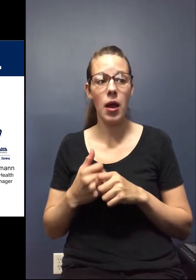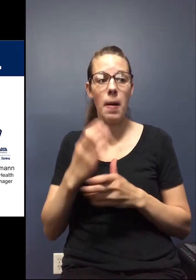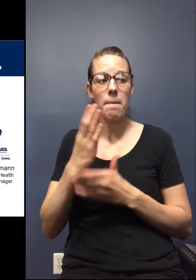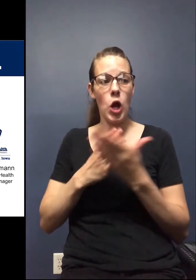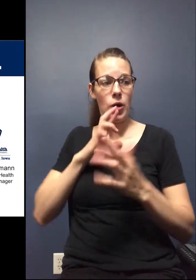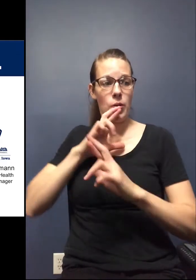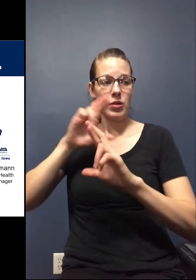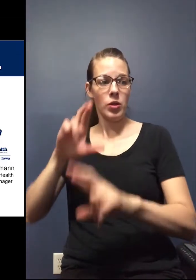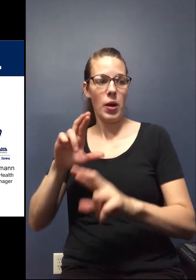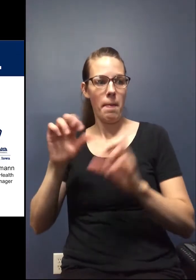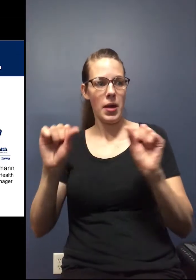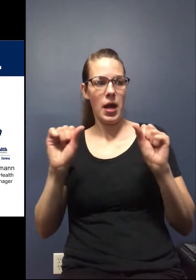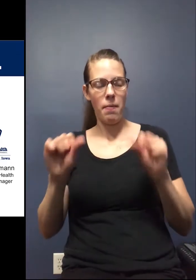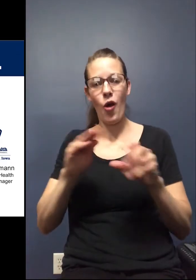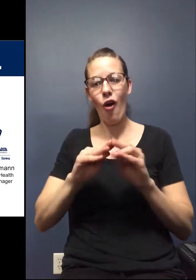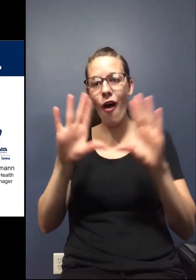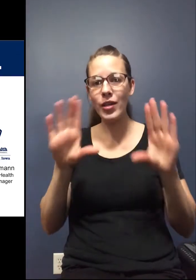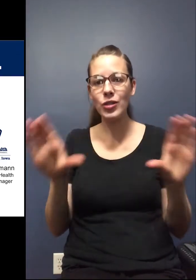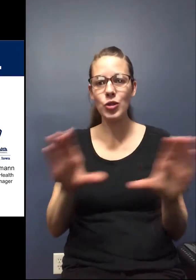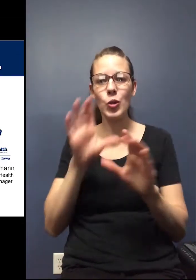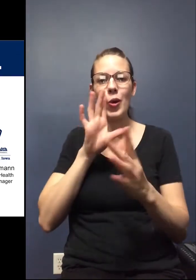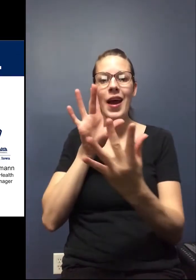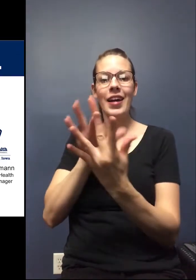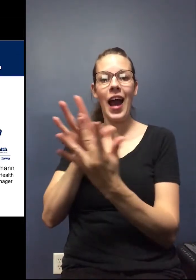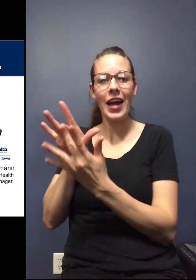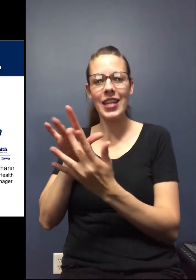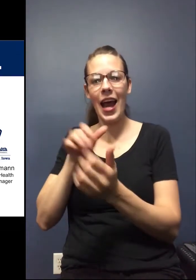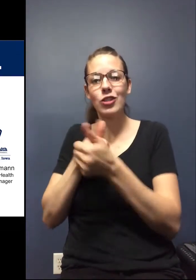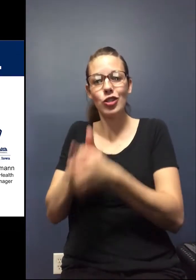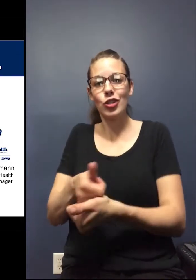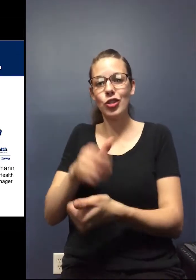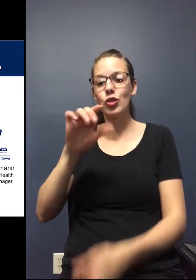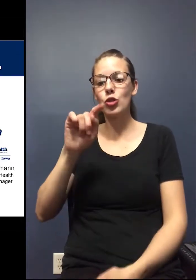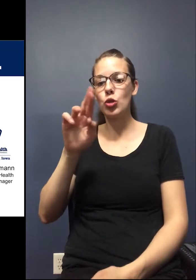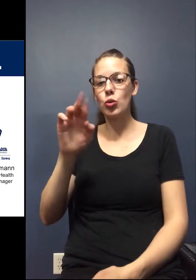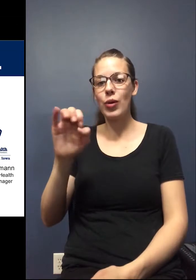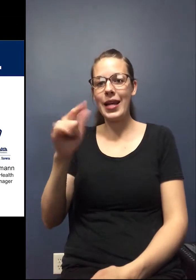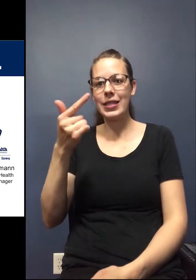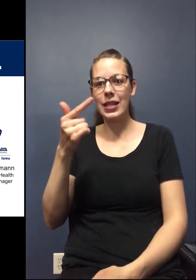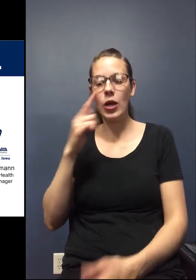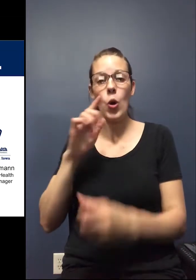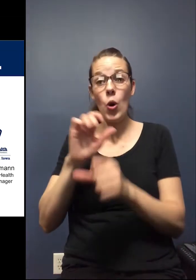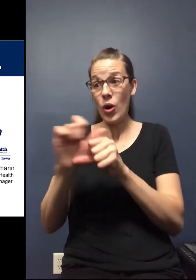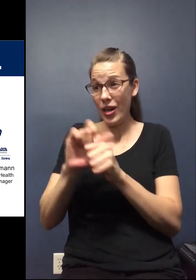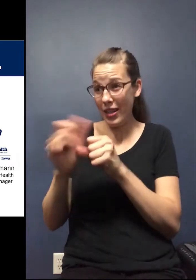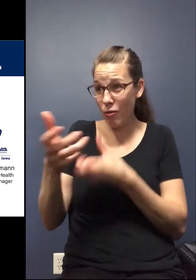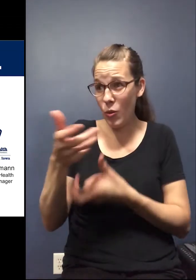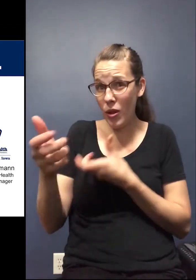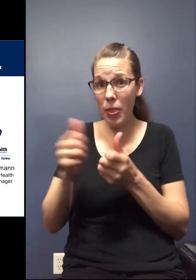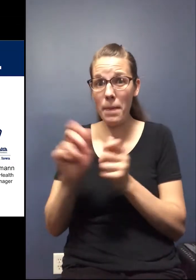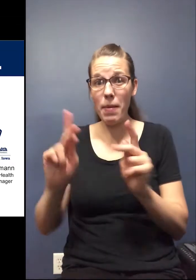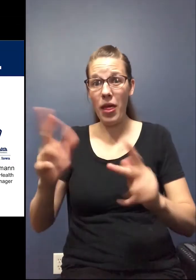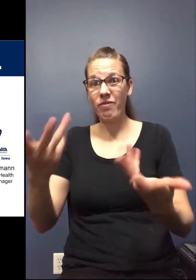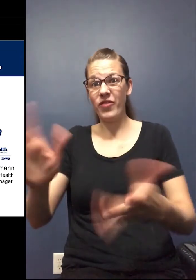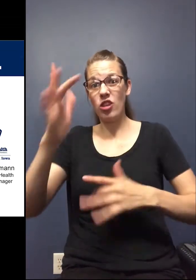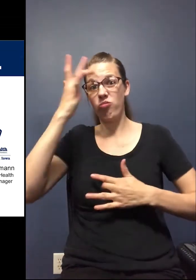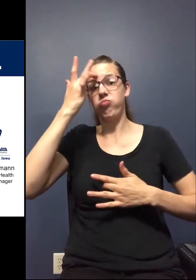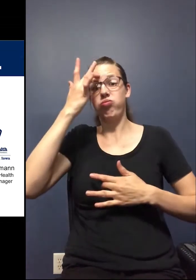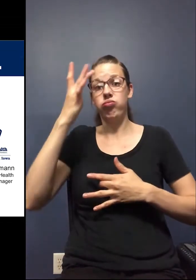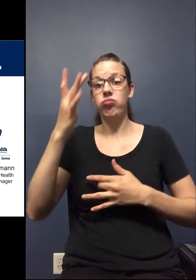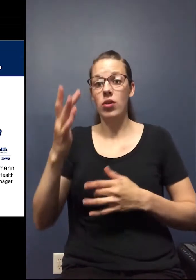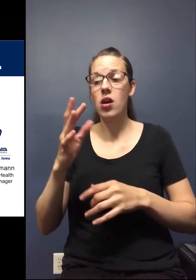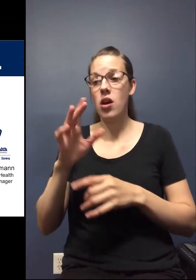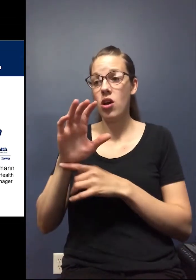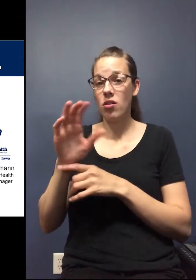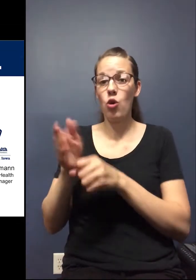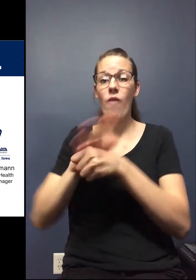part of our response has been able to obviously do contact tracing and working with individuals who are infected with COVID